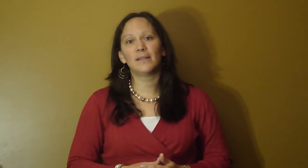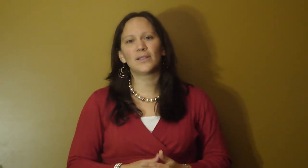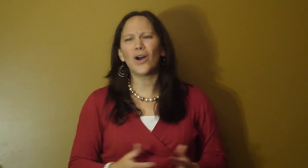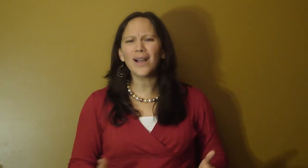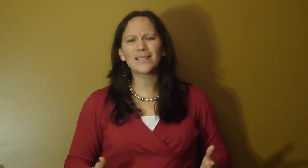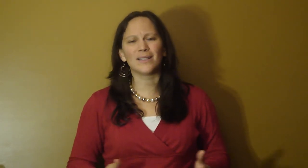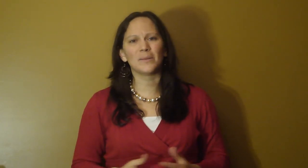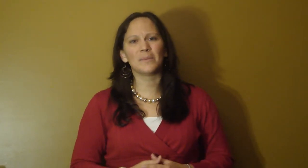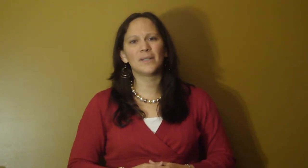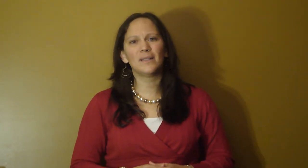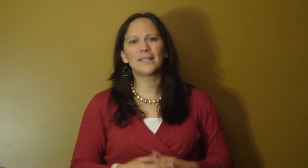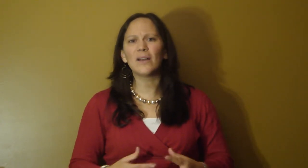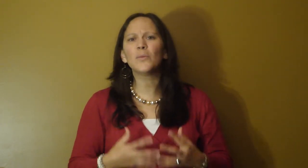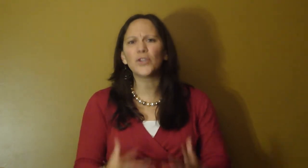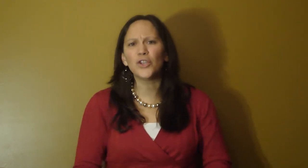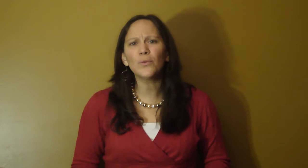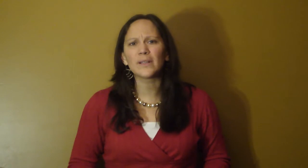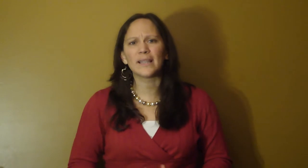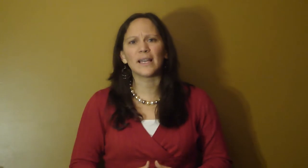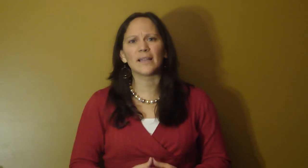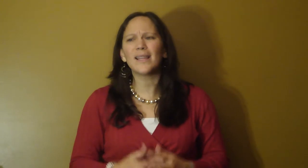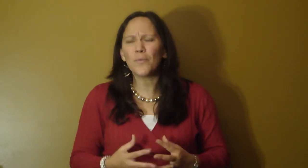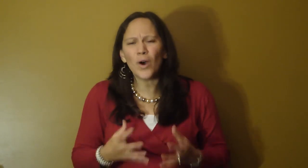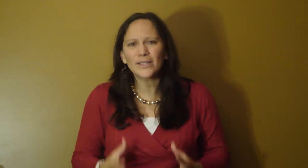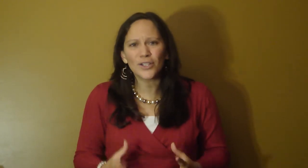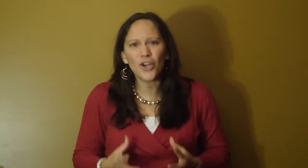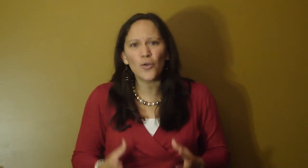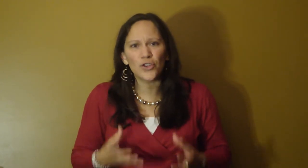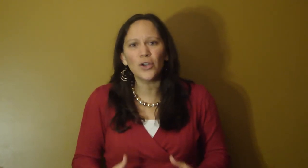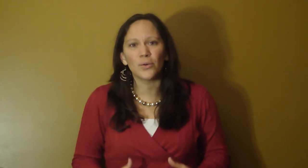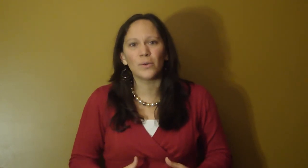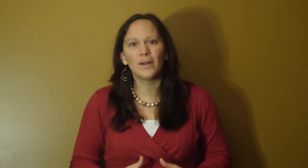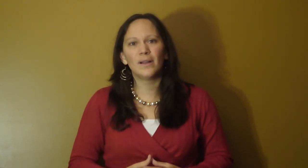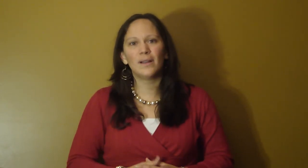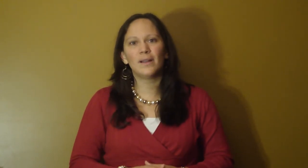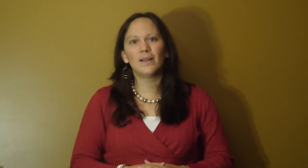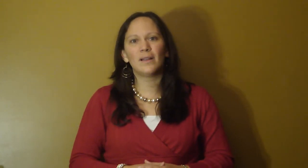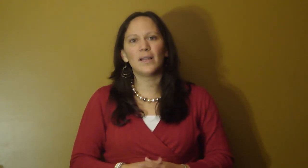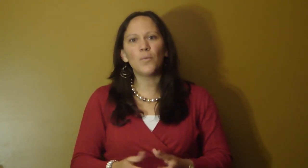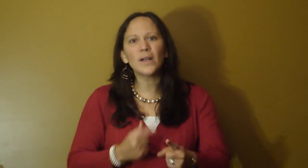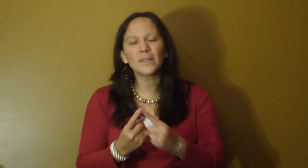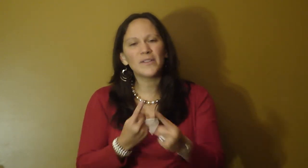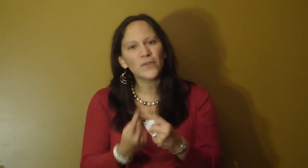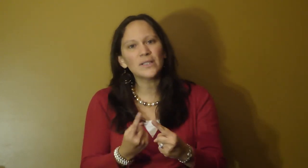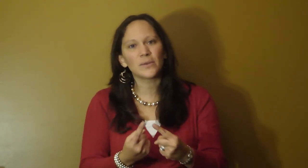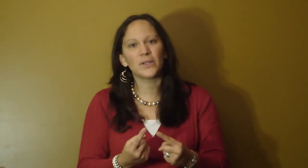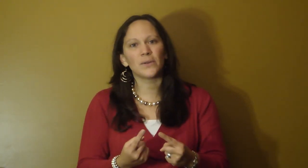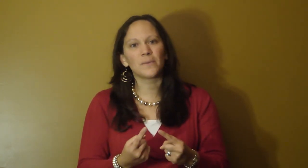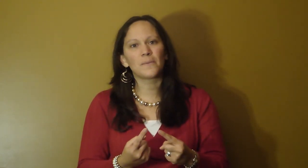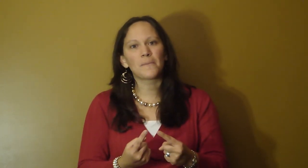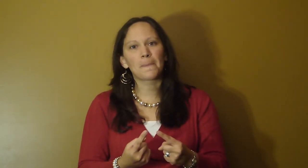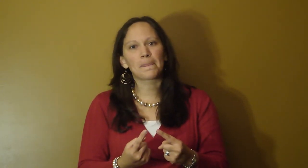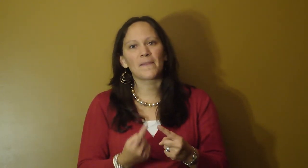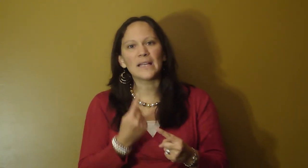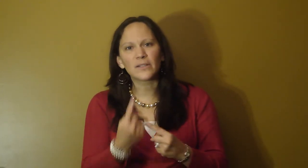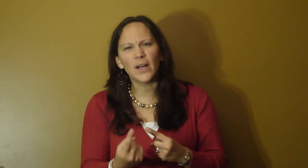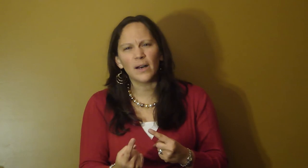Talk to them. Tell them what you really think. They want to know you. They want to be friends with you. That's love.